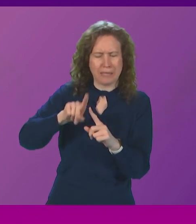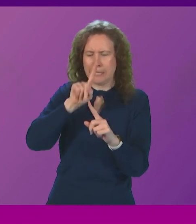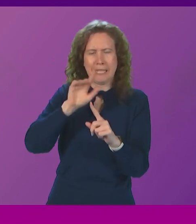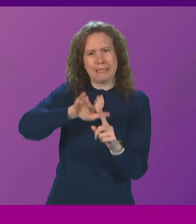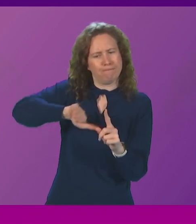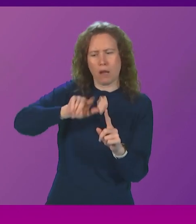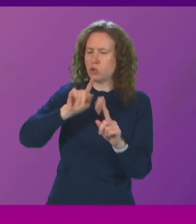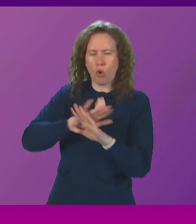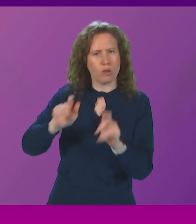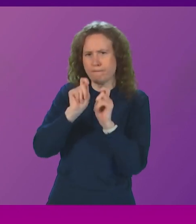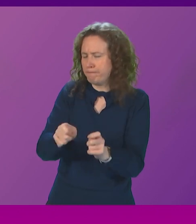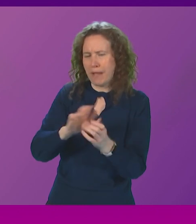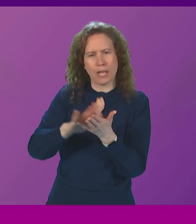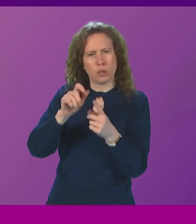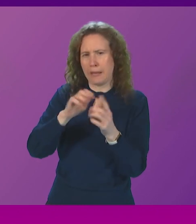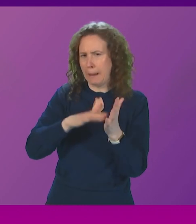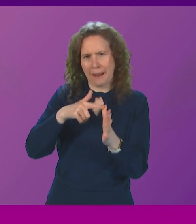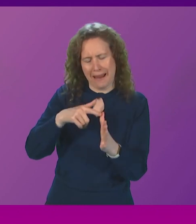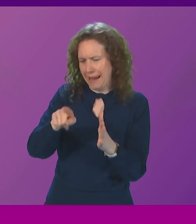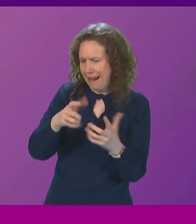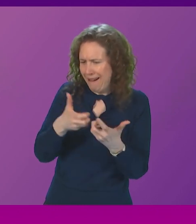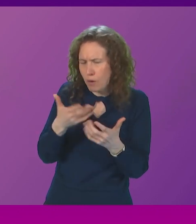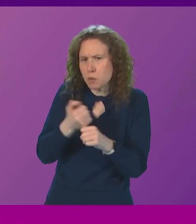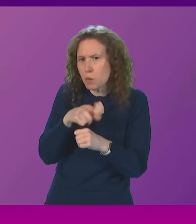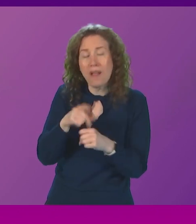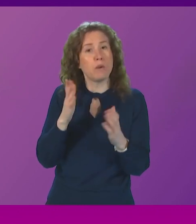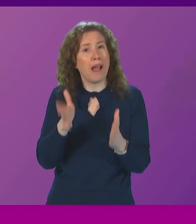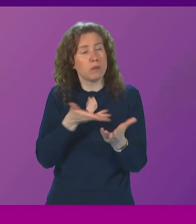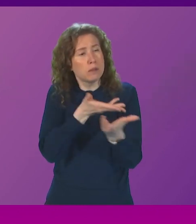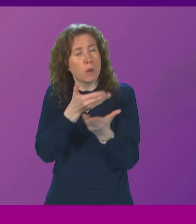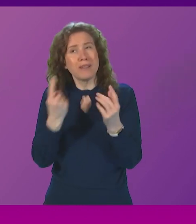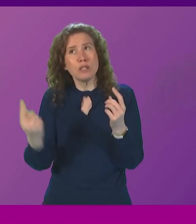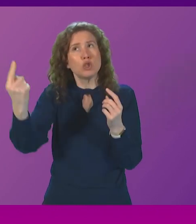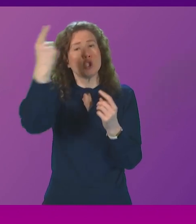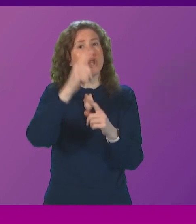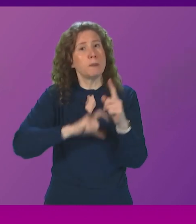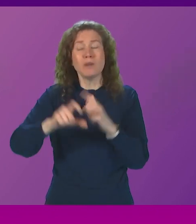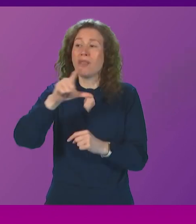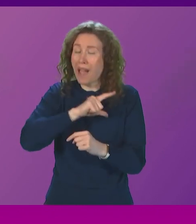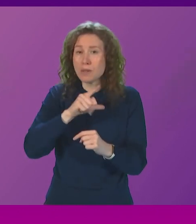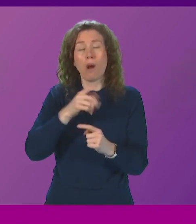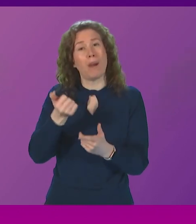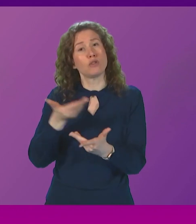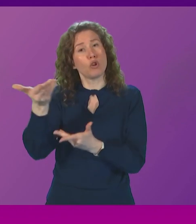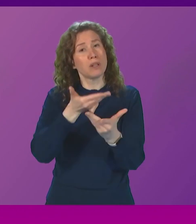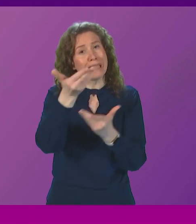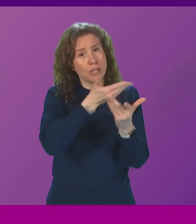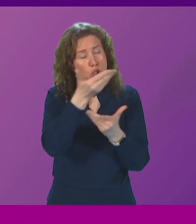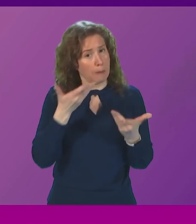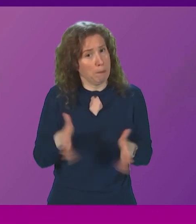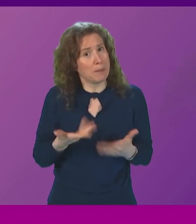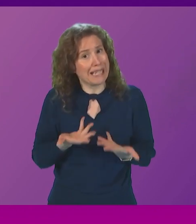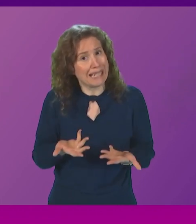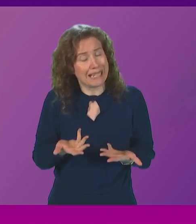indeed, consent, that will be something that we engage directly with the community. That is why we have done a consultation. We have done a